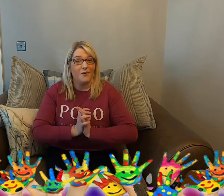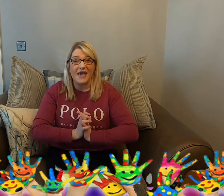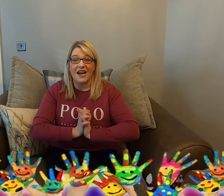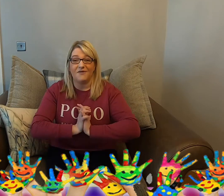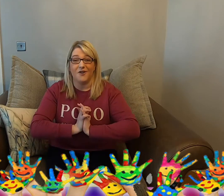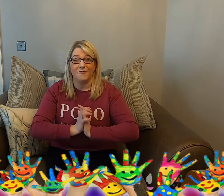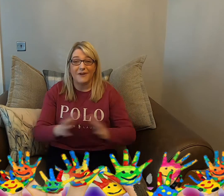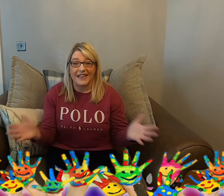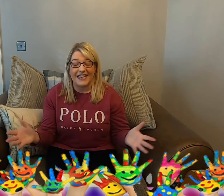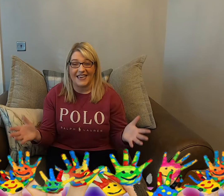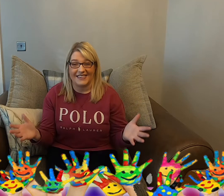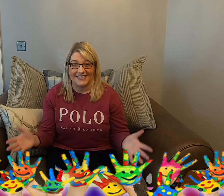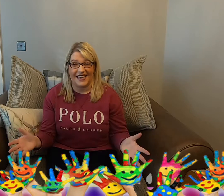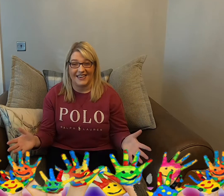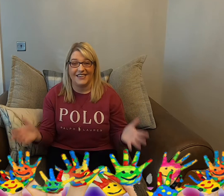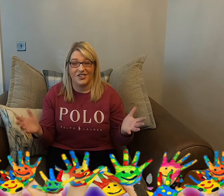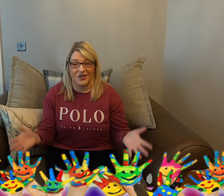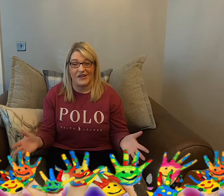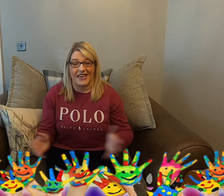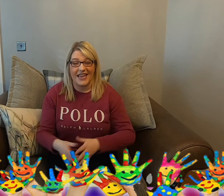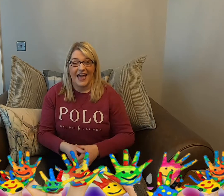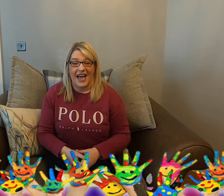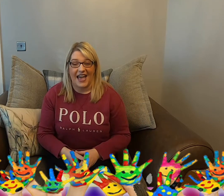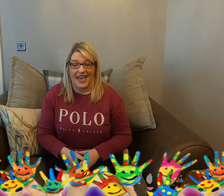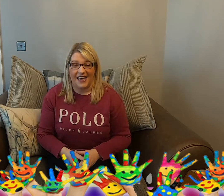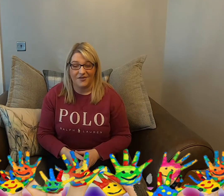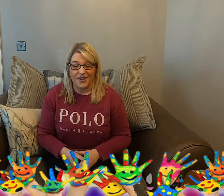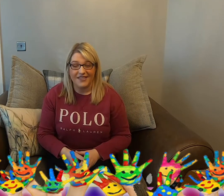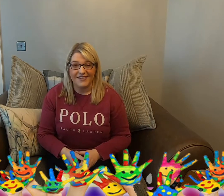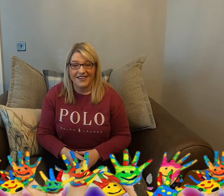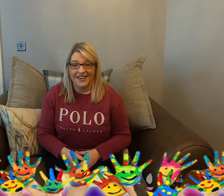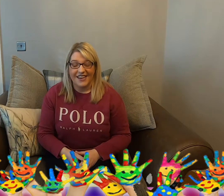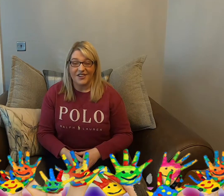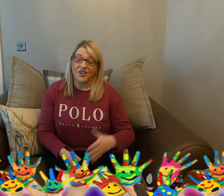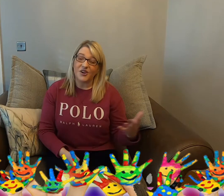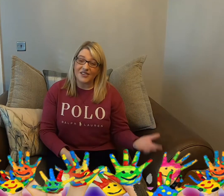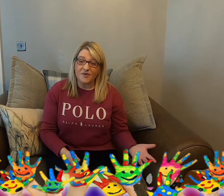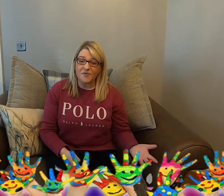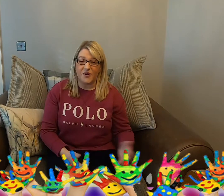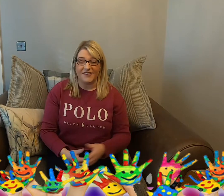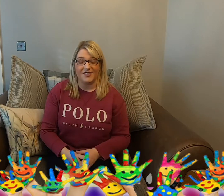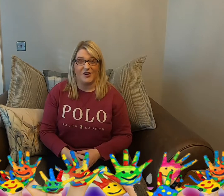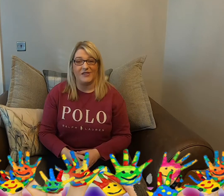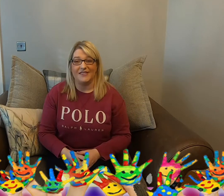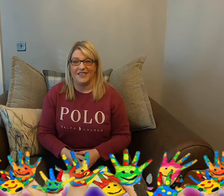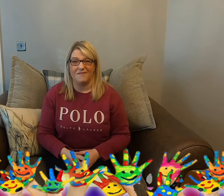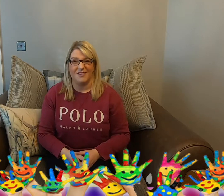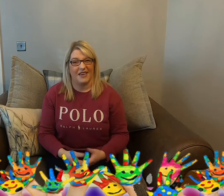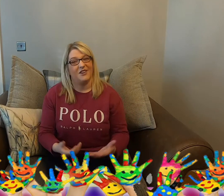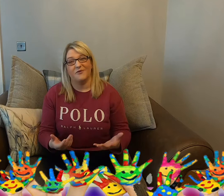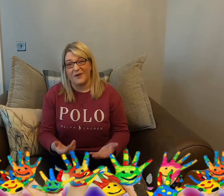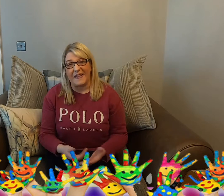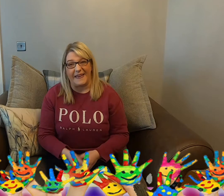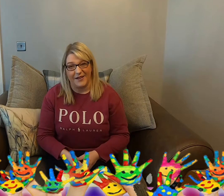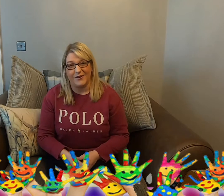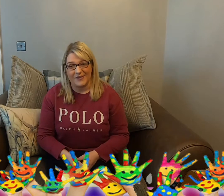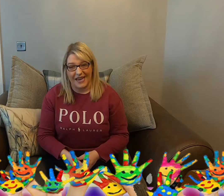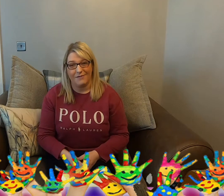We have a really exciting journey ahead of us. Now Christmas boys and girls seems like a really long time